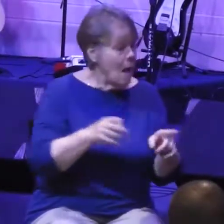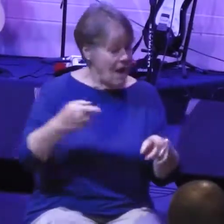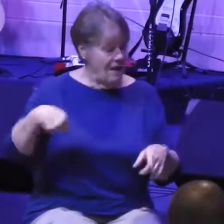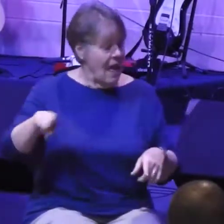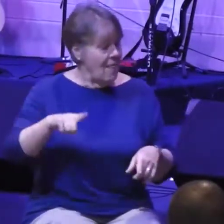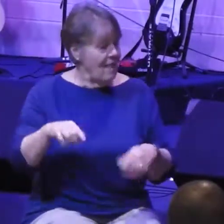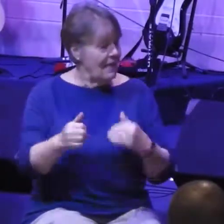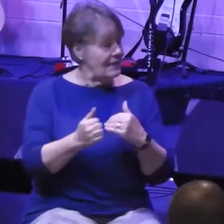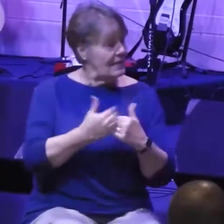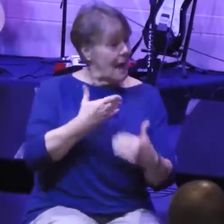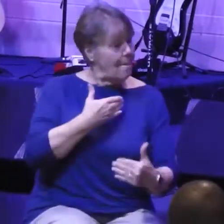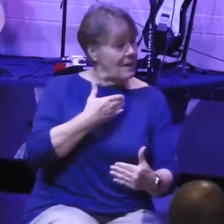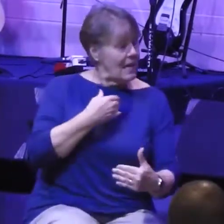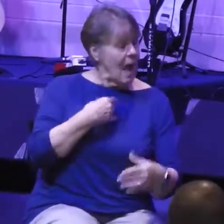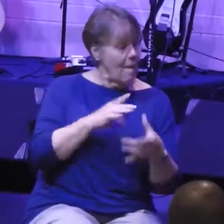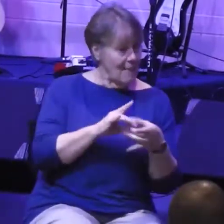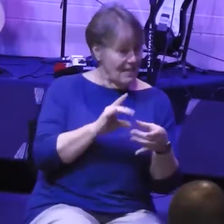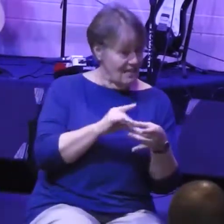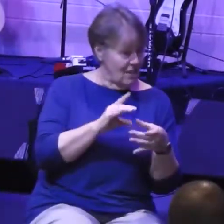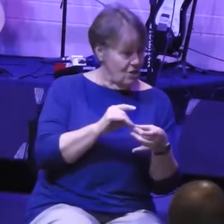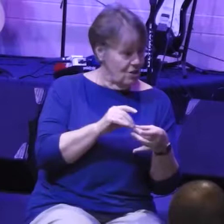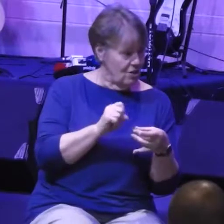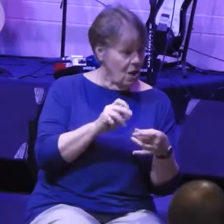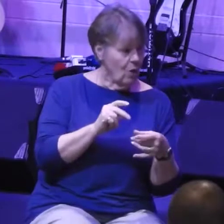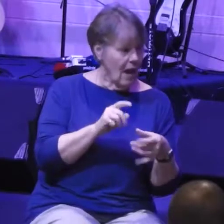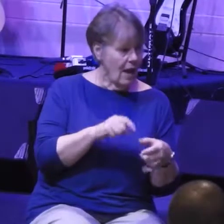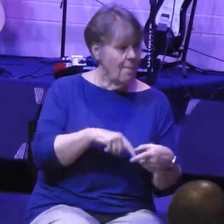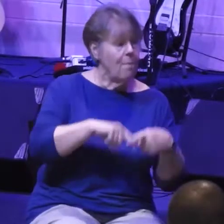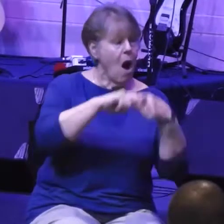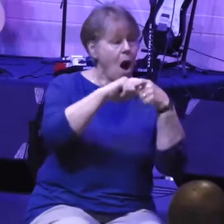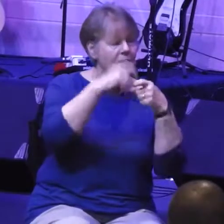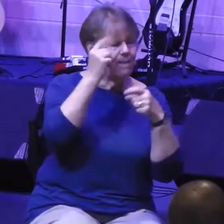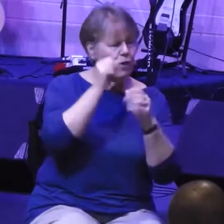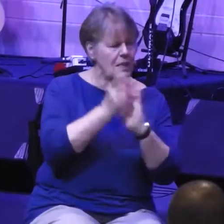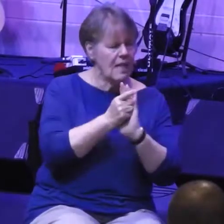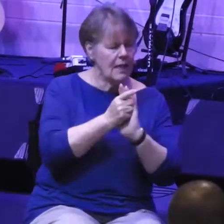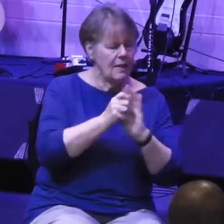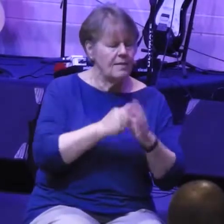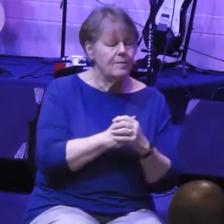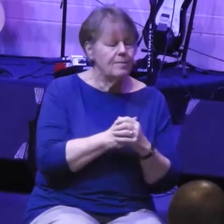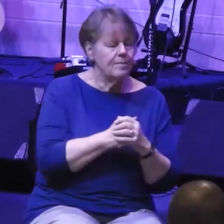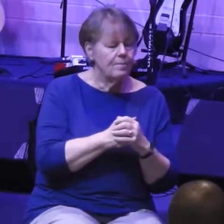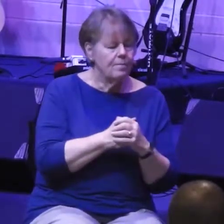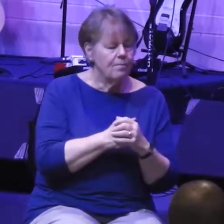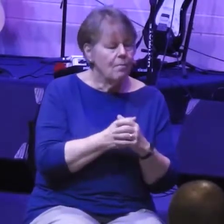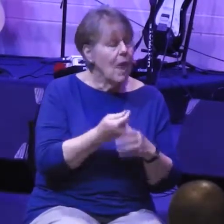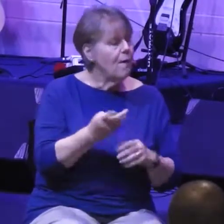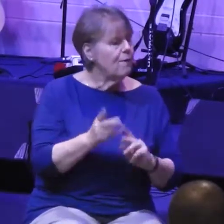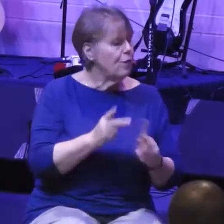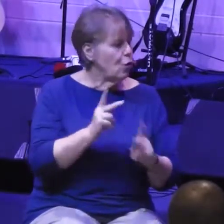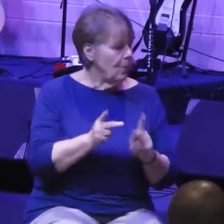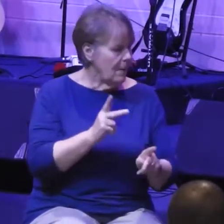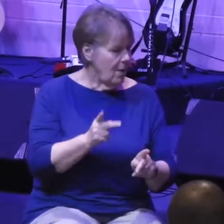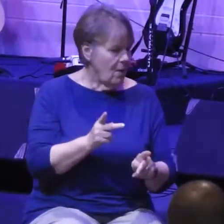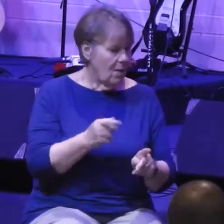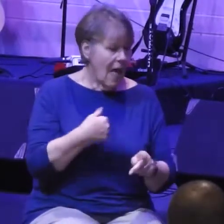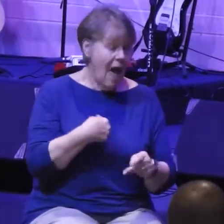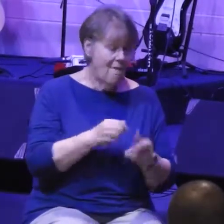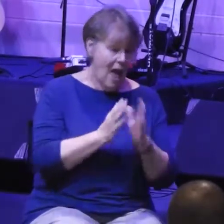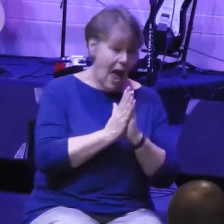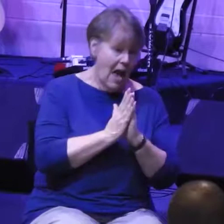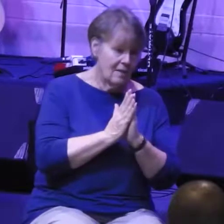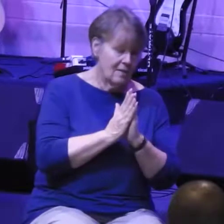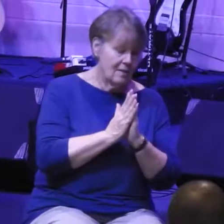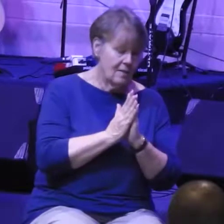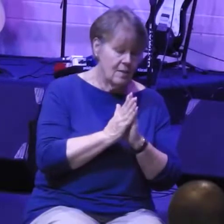sent me this message. Okay, pause for a second. We're going to get to the message. A few people asked and I figured I might as well say,